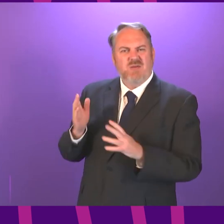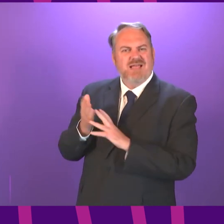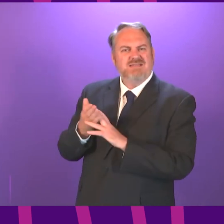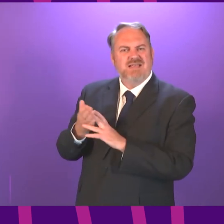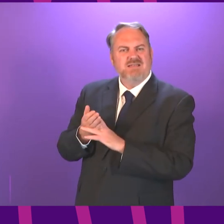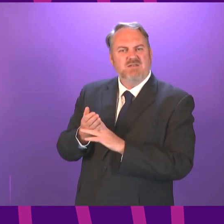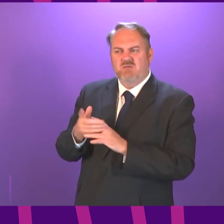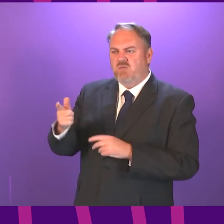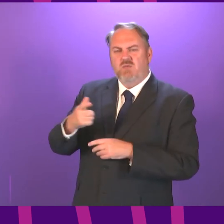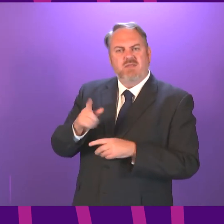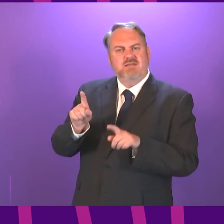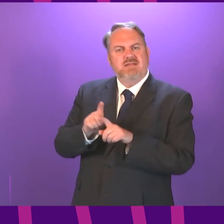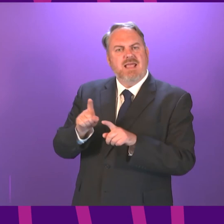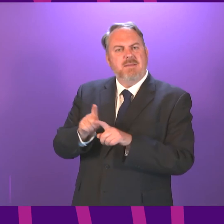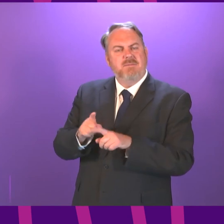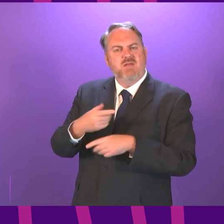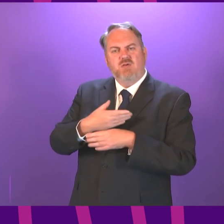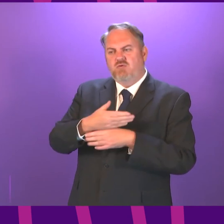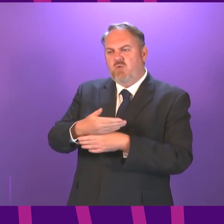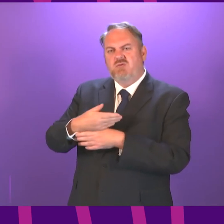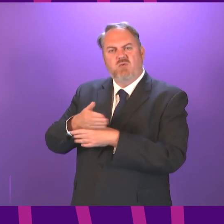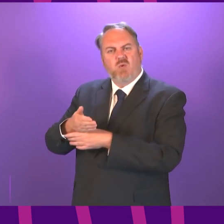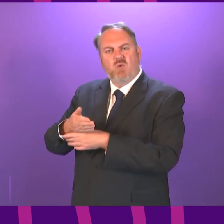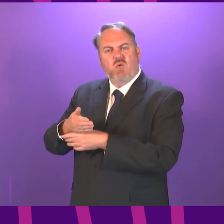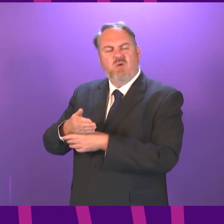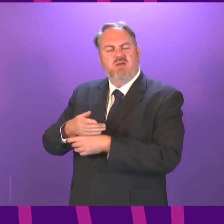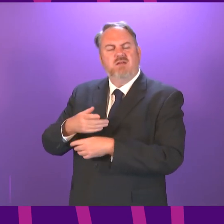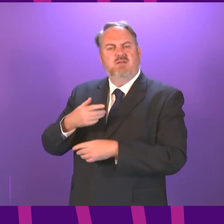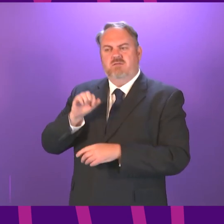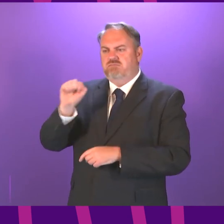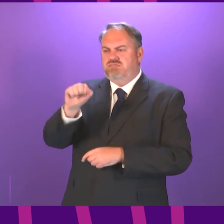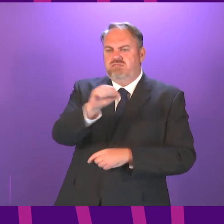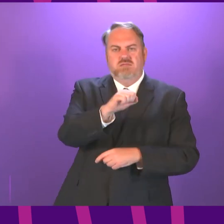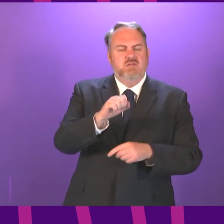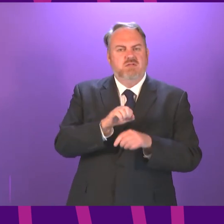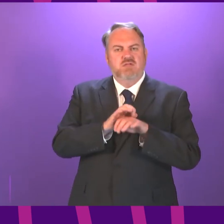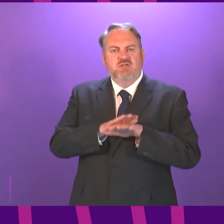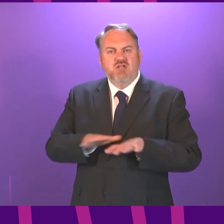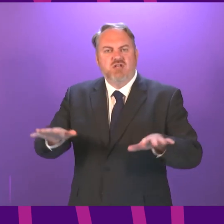-door surge testing that has been available for weeks in areas like G41 why are Edinburgh